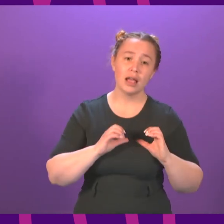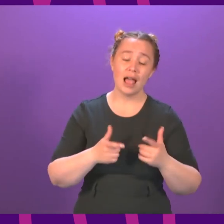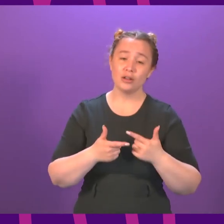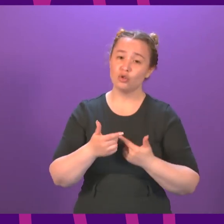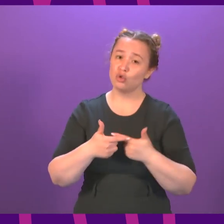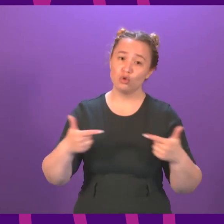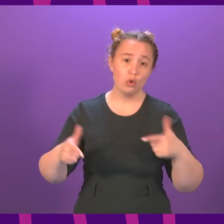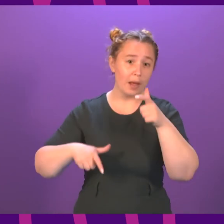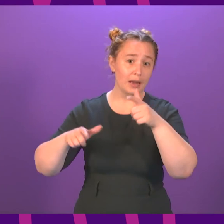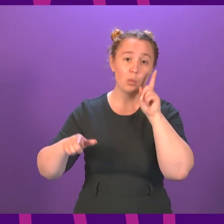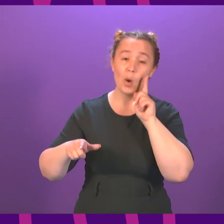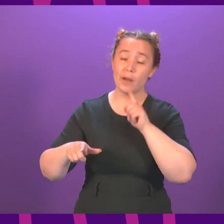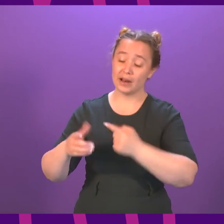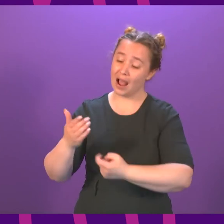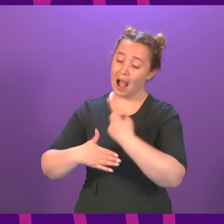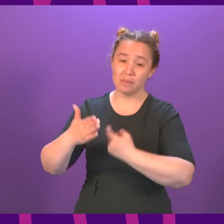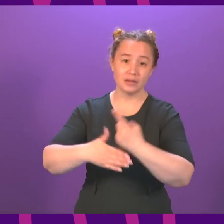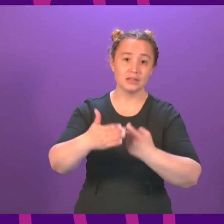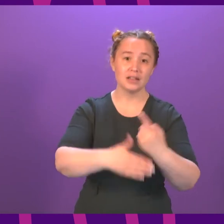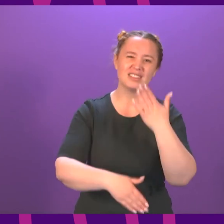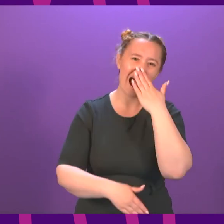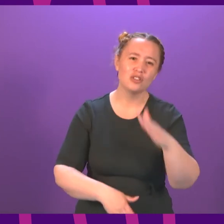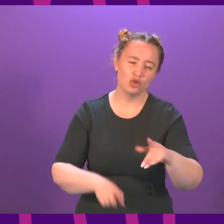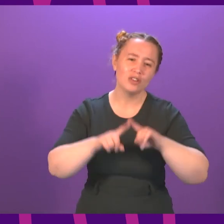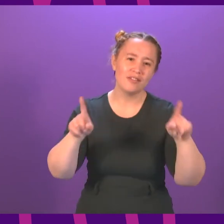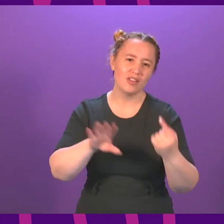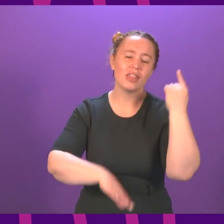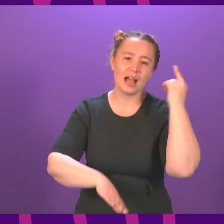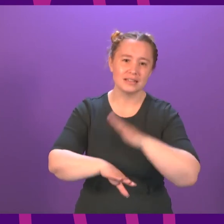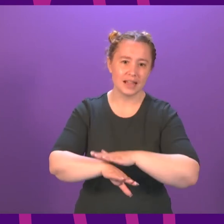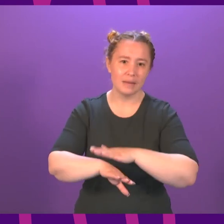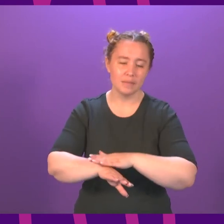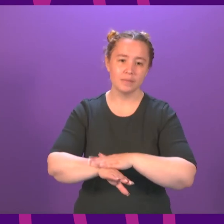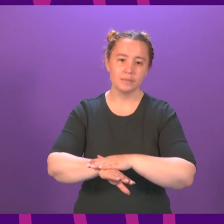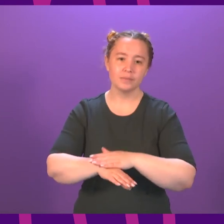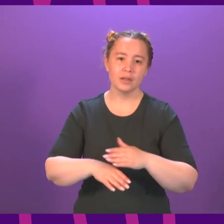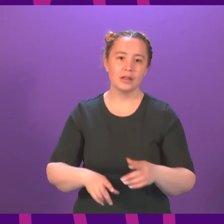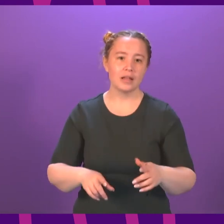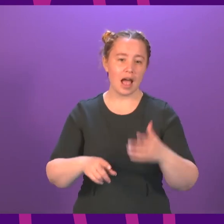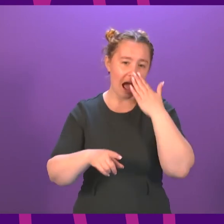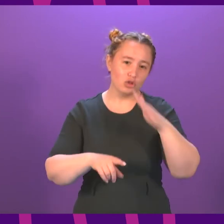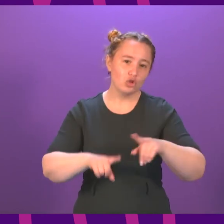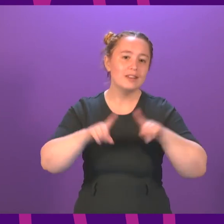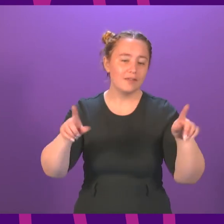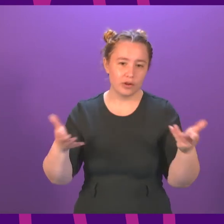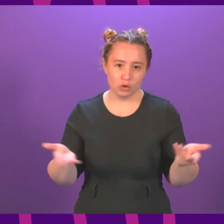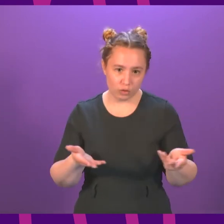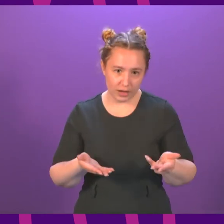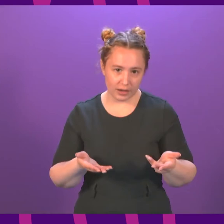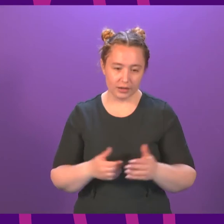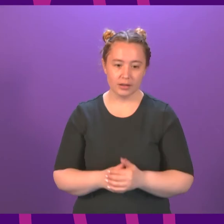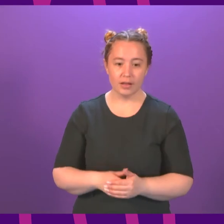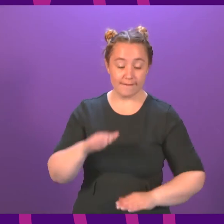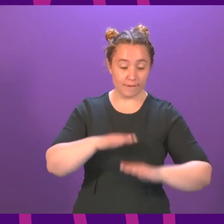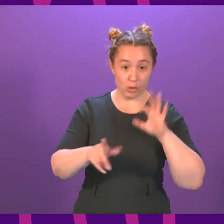many women back in days when attitudes were very different to those that prevail today. I do not know all of the